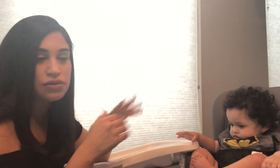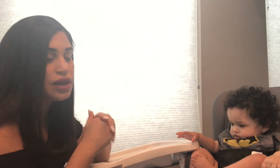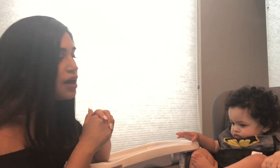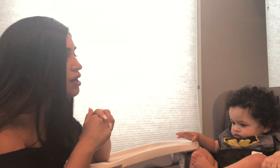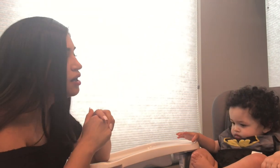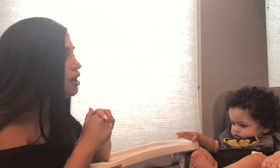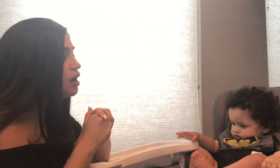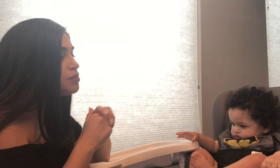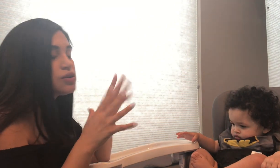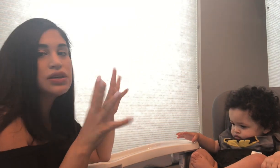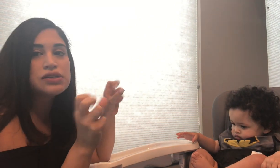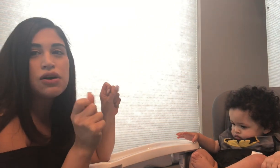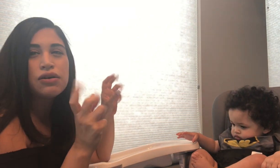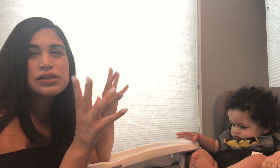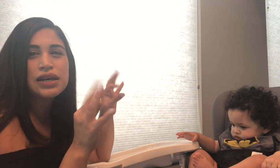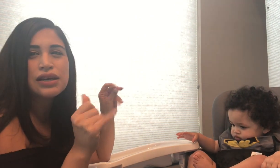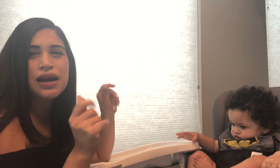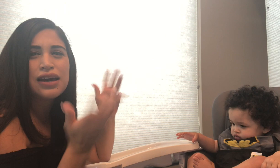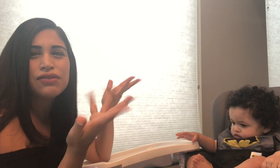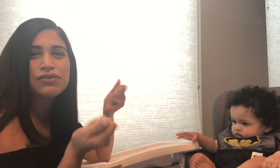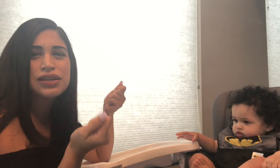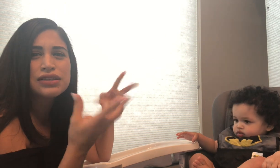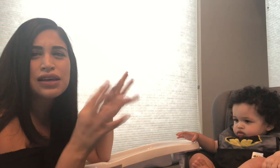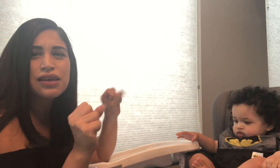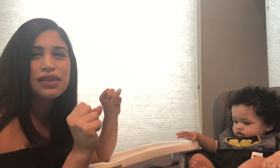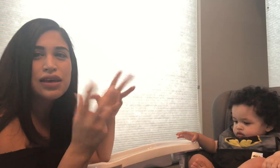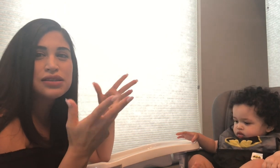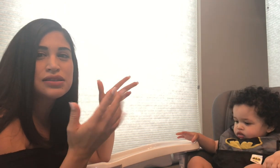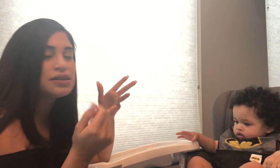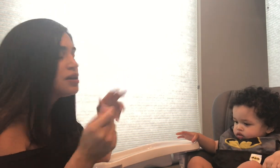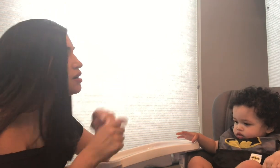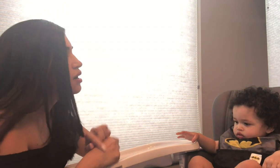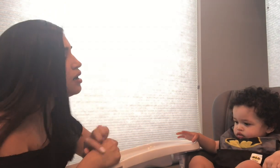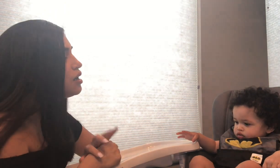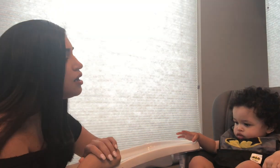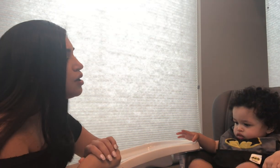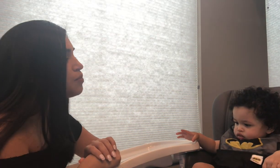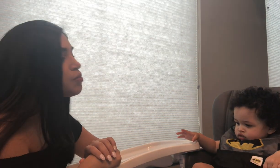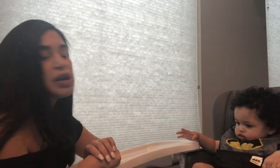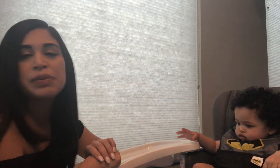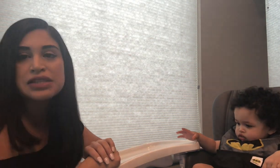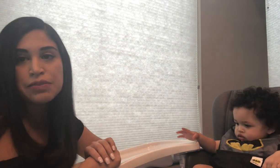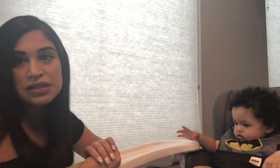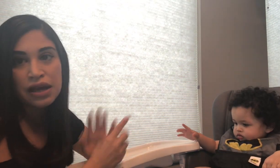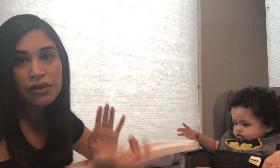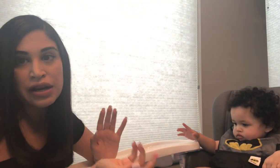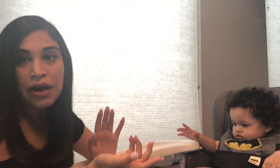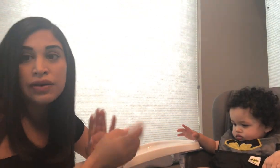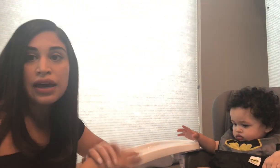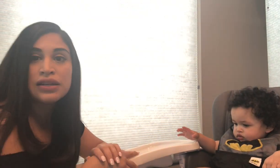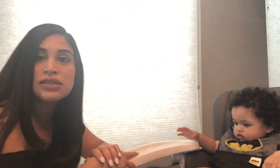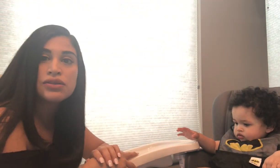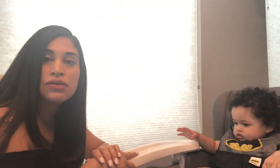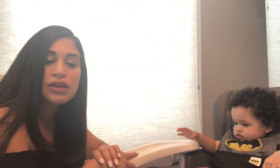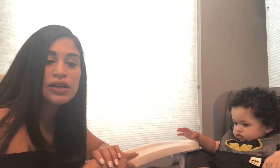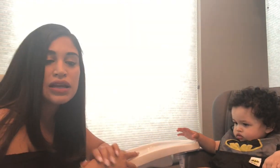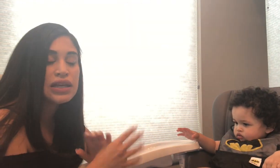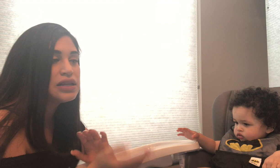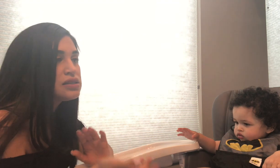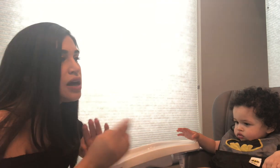do that. Um, so his all done kind of looks like this. Um, but I'm accepting that right now. Again, he's still learning and he doesn't